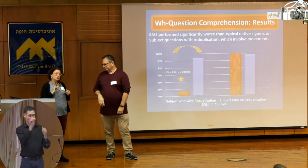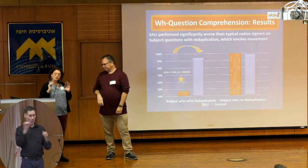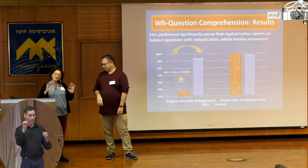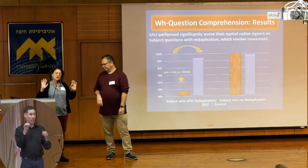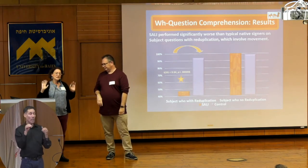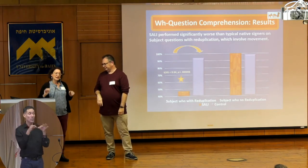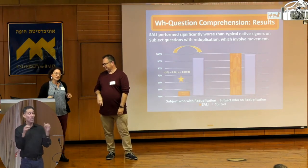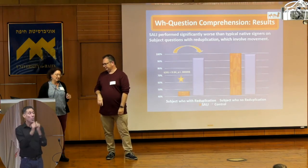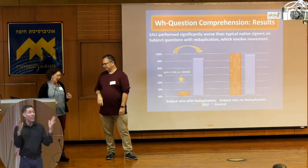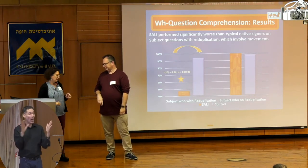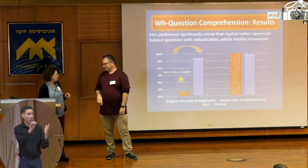movement, she's like the others.